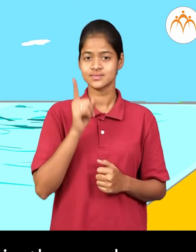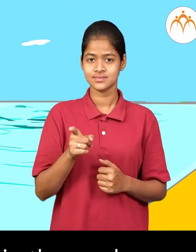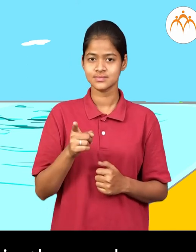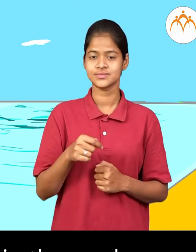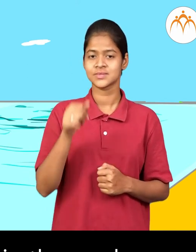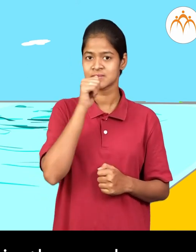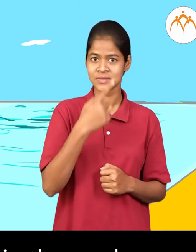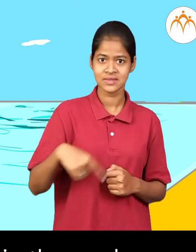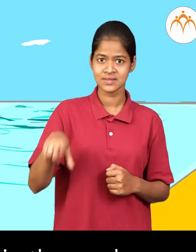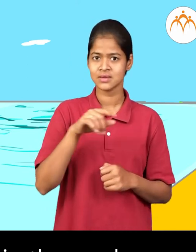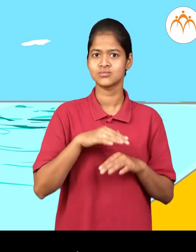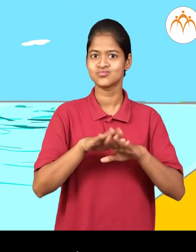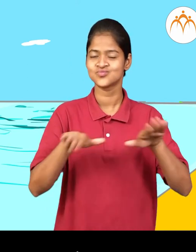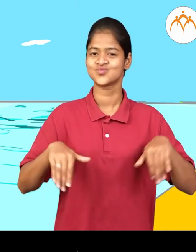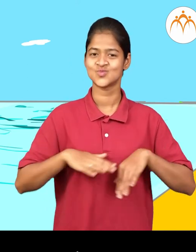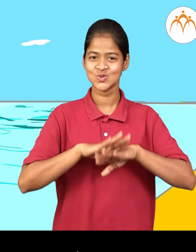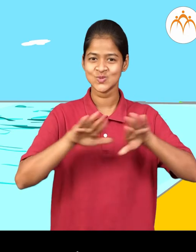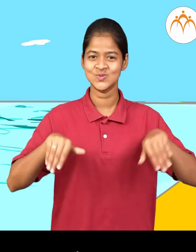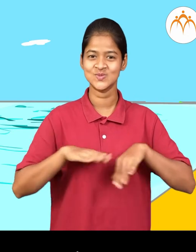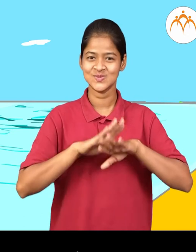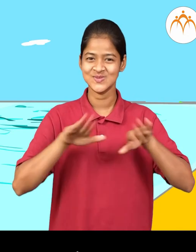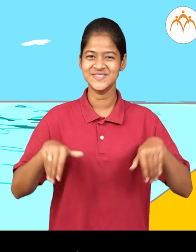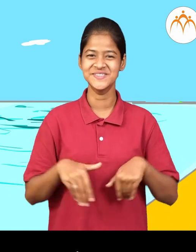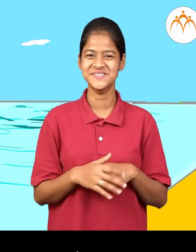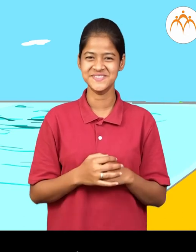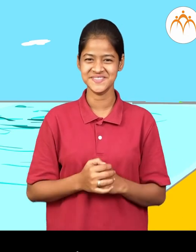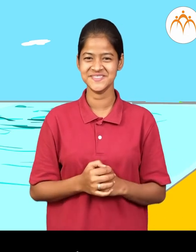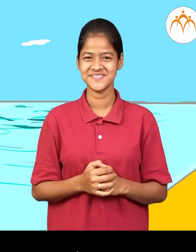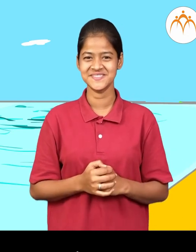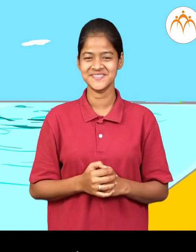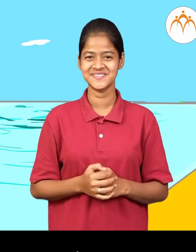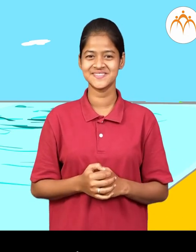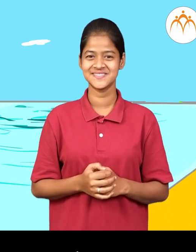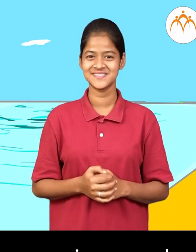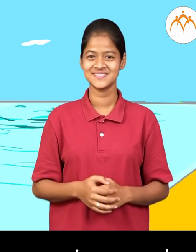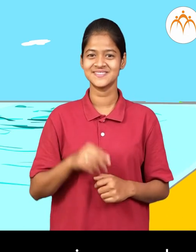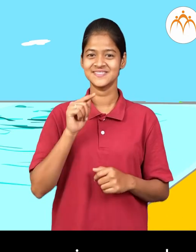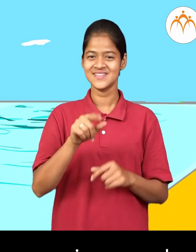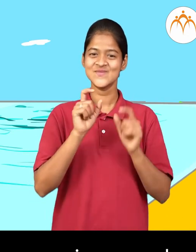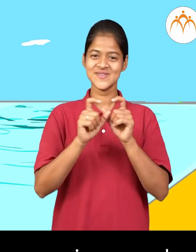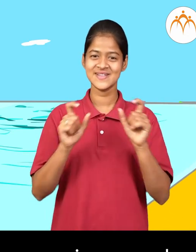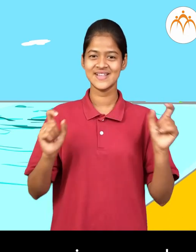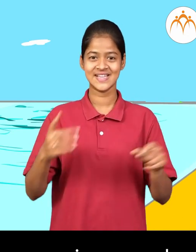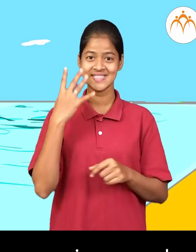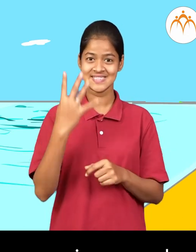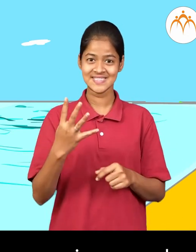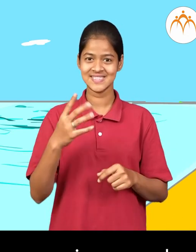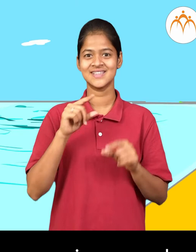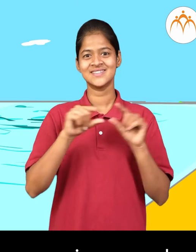this is a slightly longer sentence a sentence is formed by